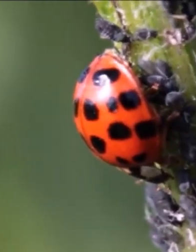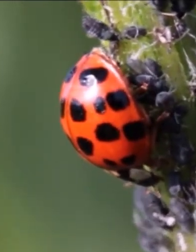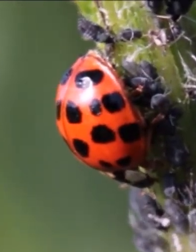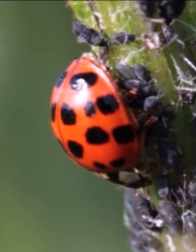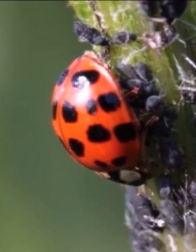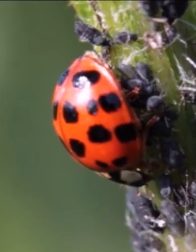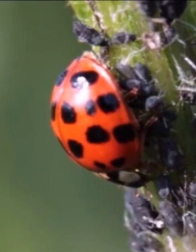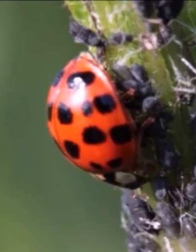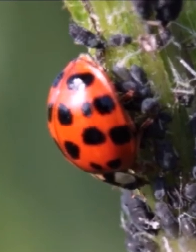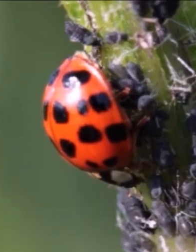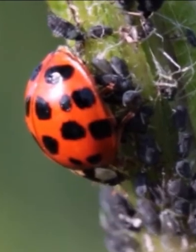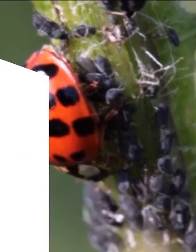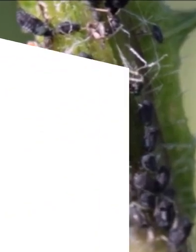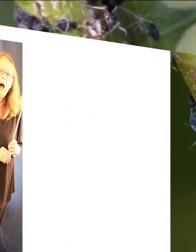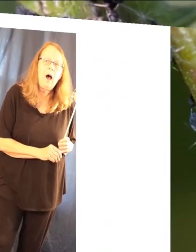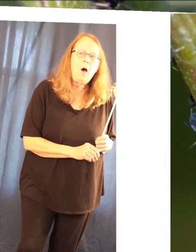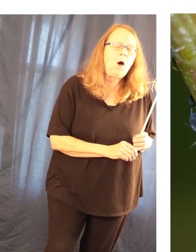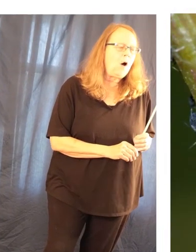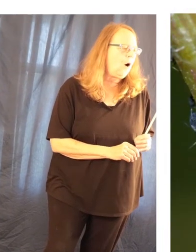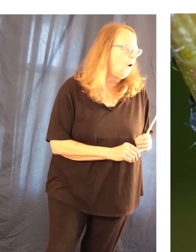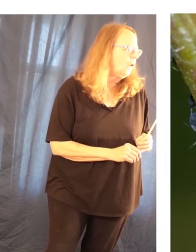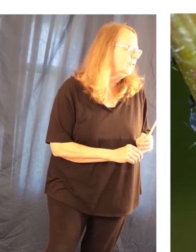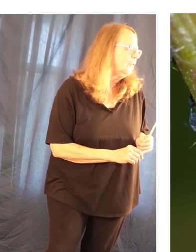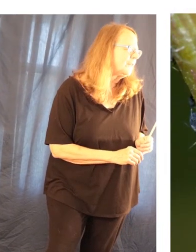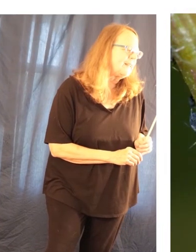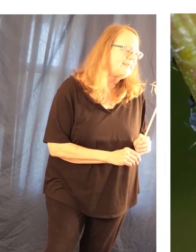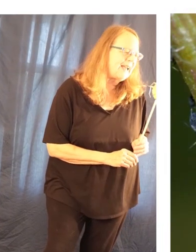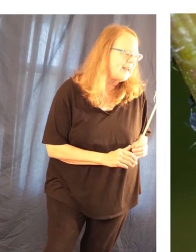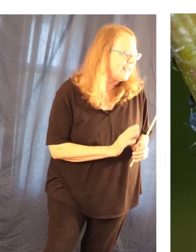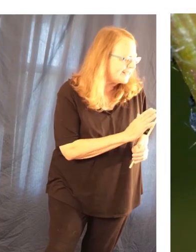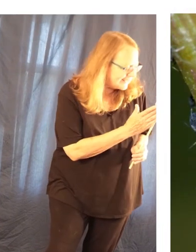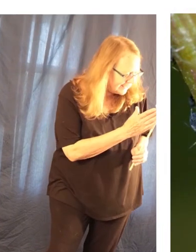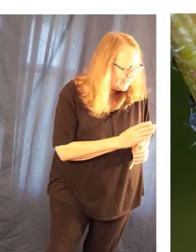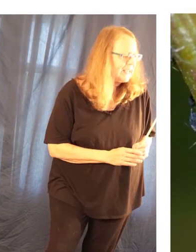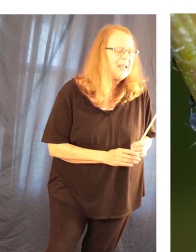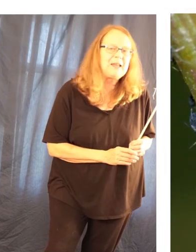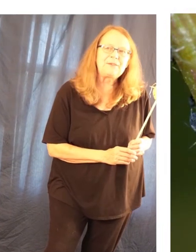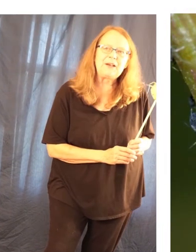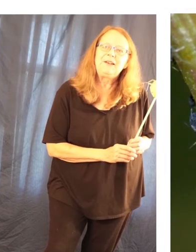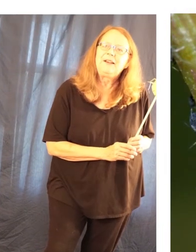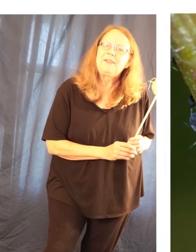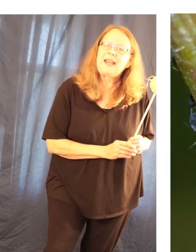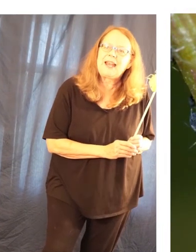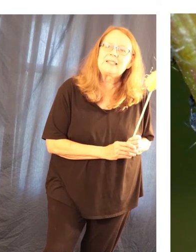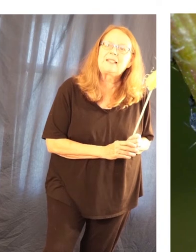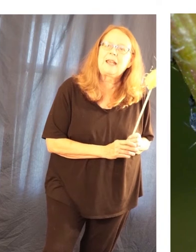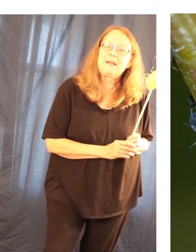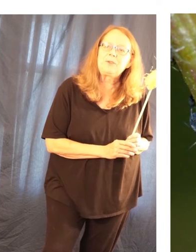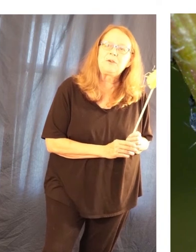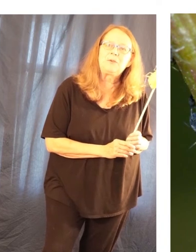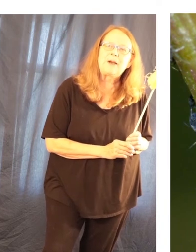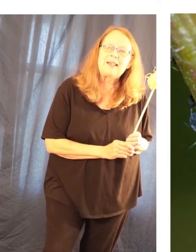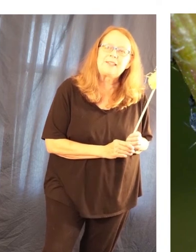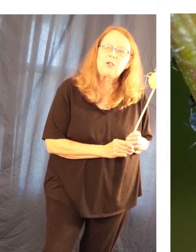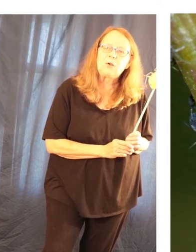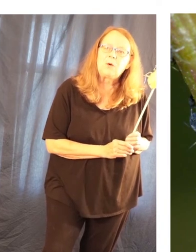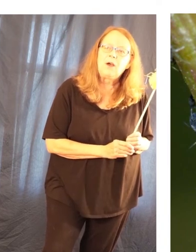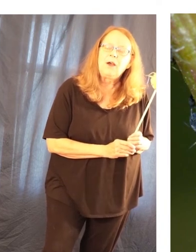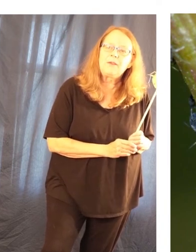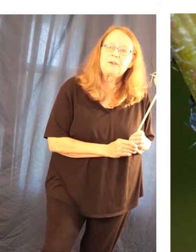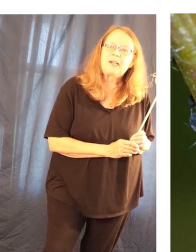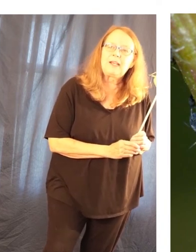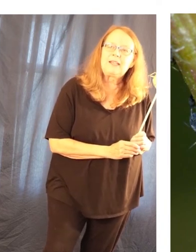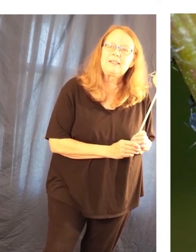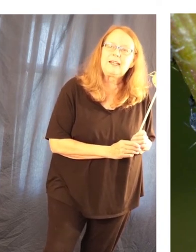goodness. What's going on? Oh, look at that. I see, Ava. The ants came to your rescue.